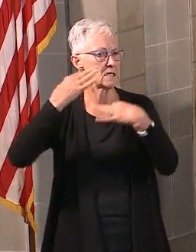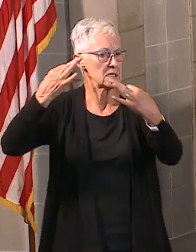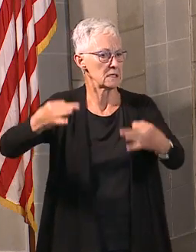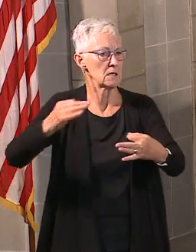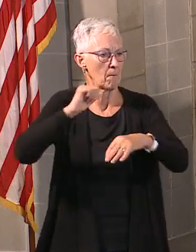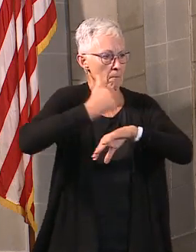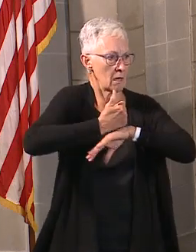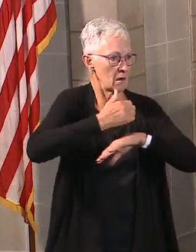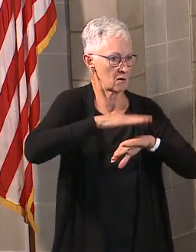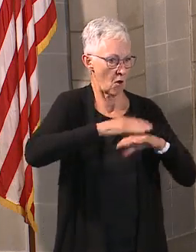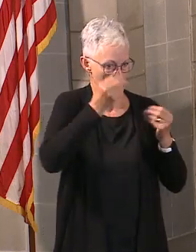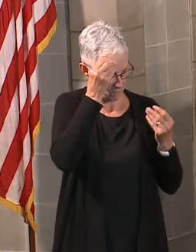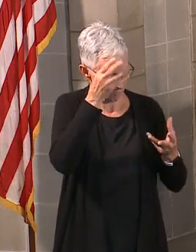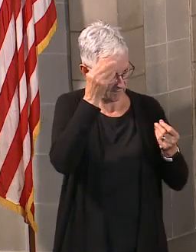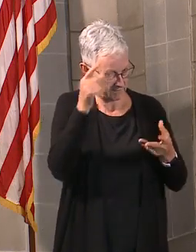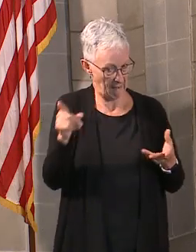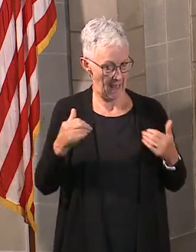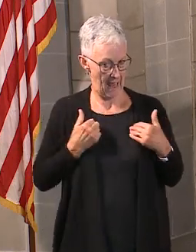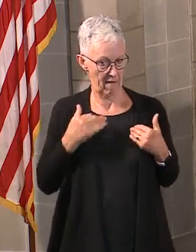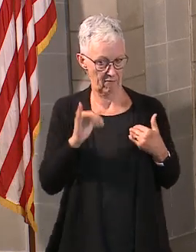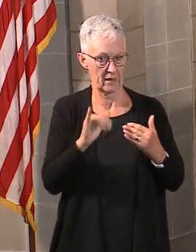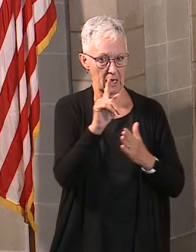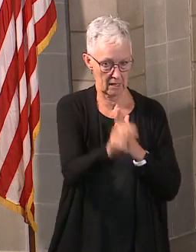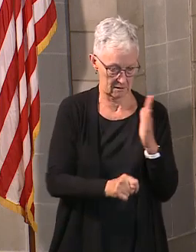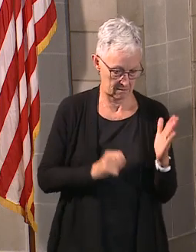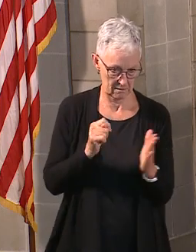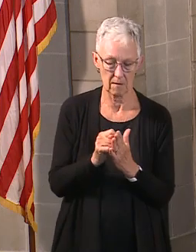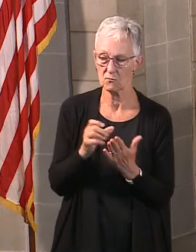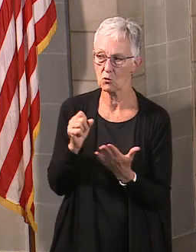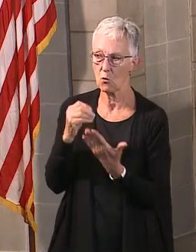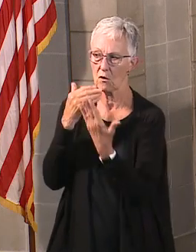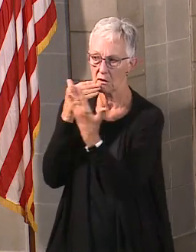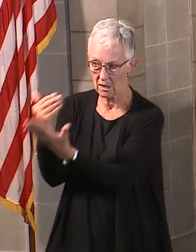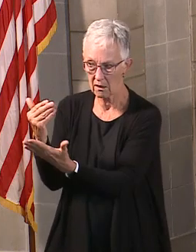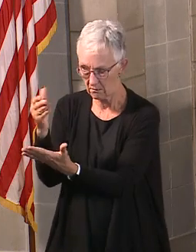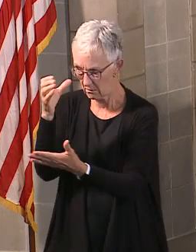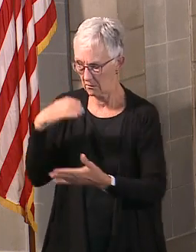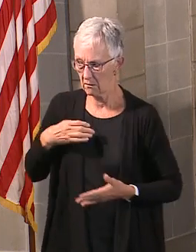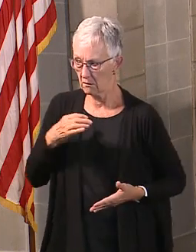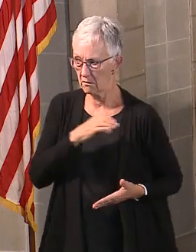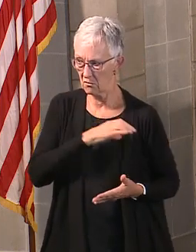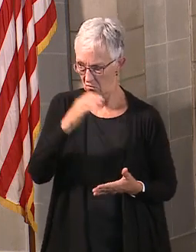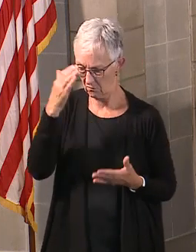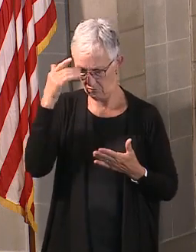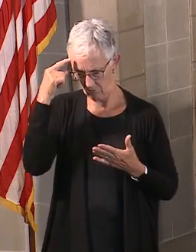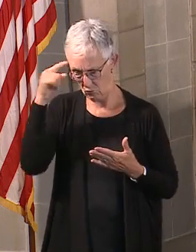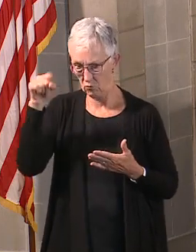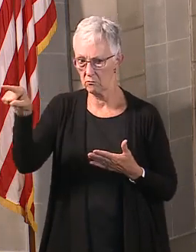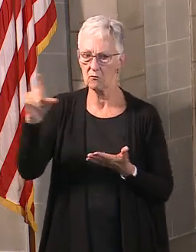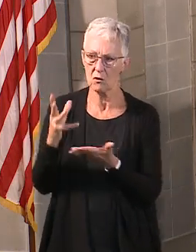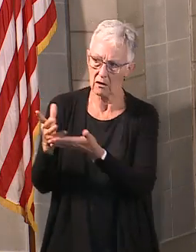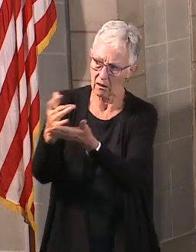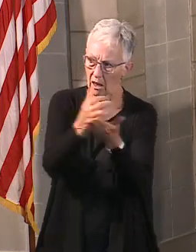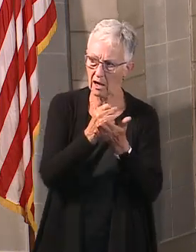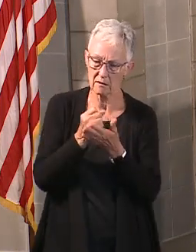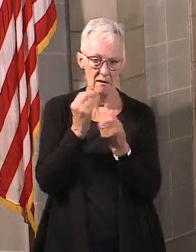to get kids back in school this fall. So thank you, Commissioner, for being here. And we'll look forward to hearing more as you develop your plans with your superintendents.